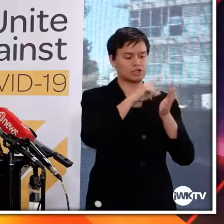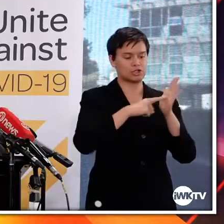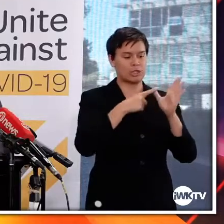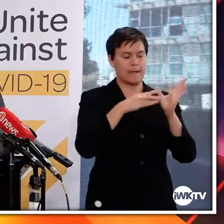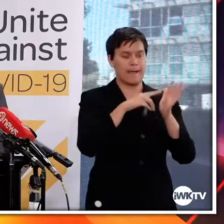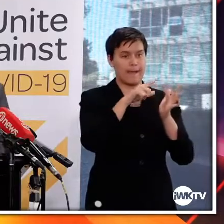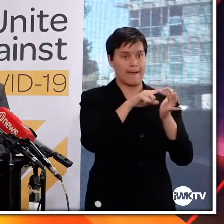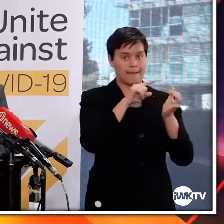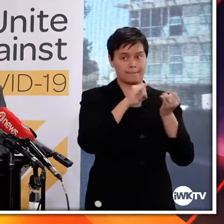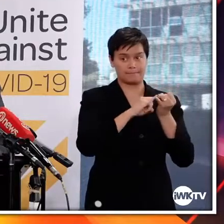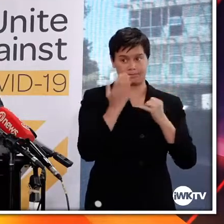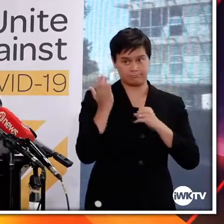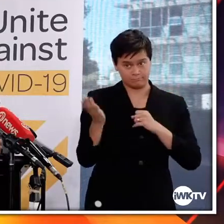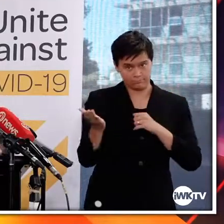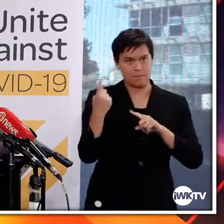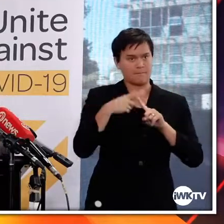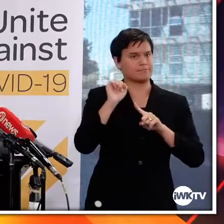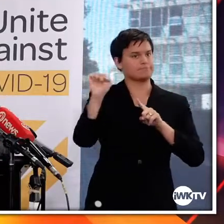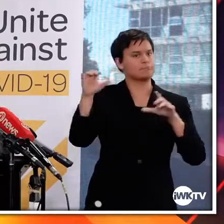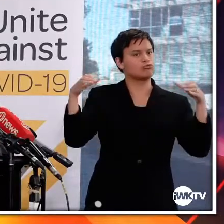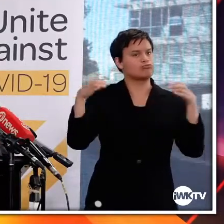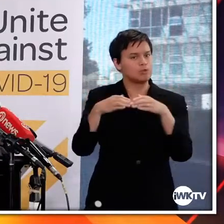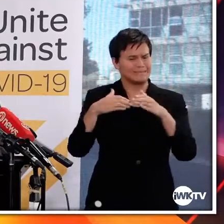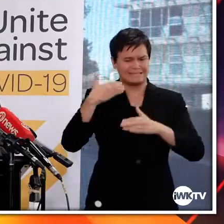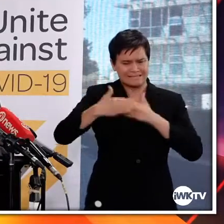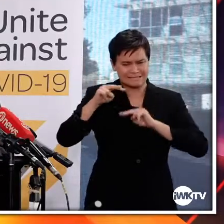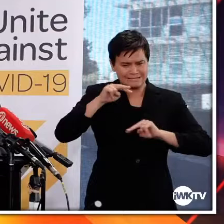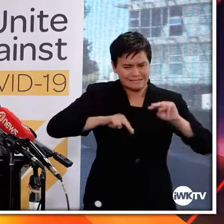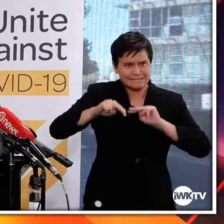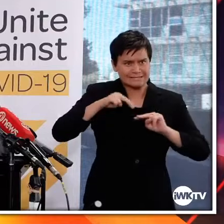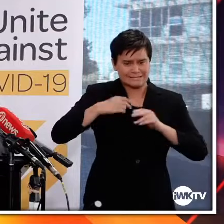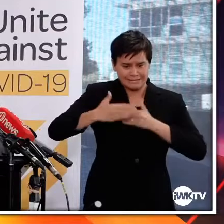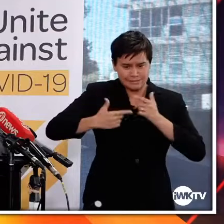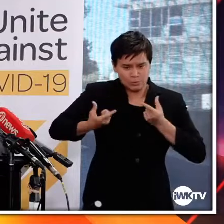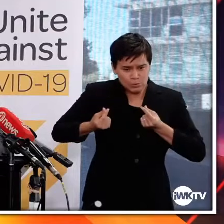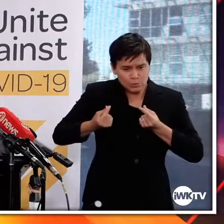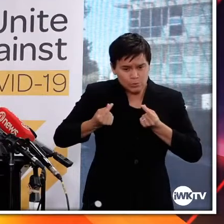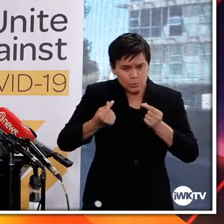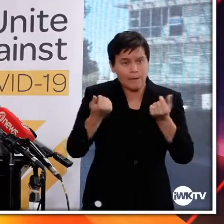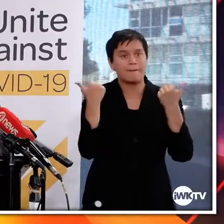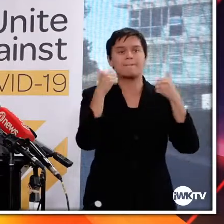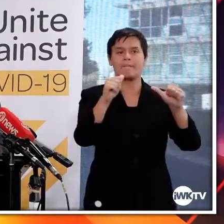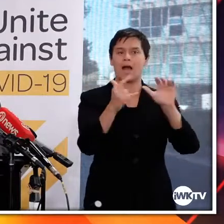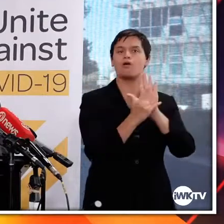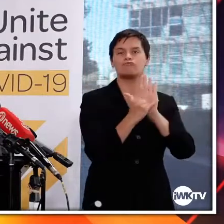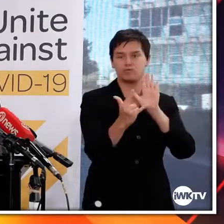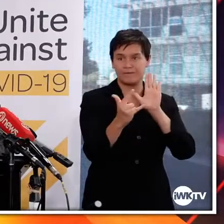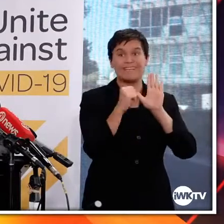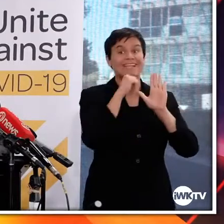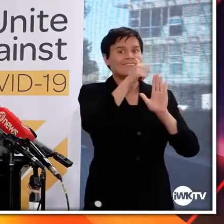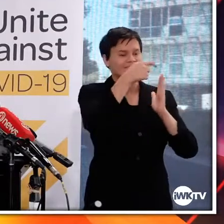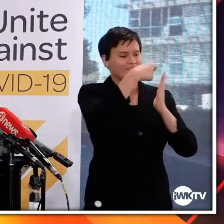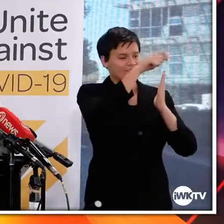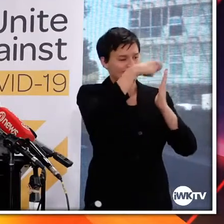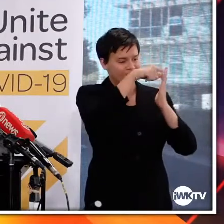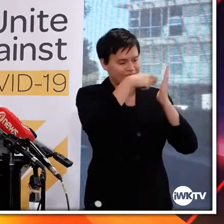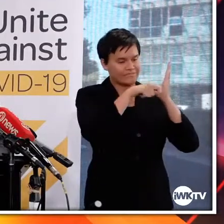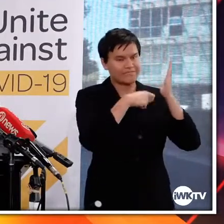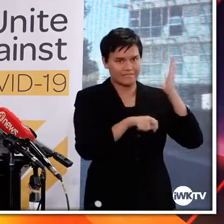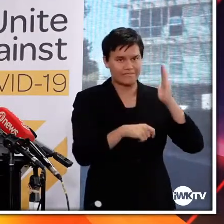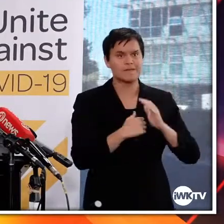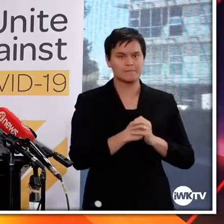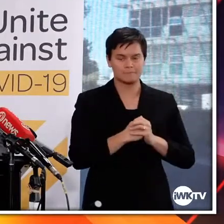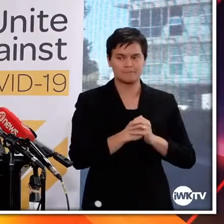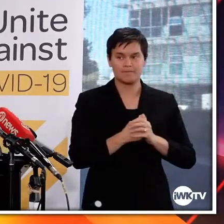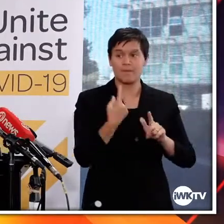in working so hard to get to this point of approving this vaccine alongside the analysis and advice